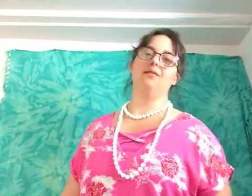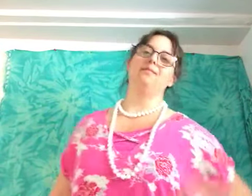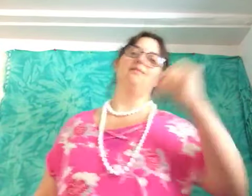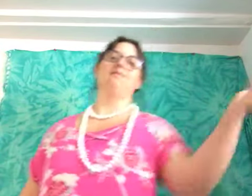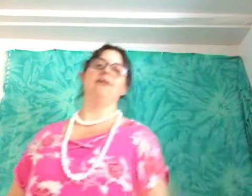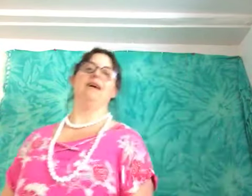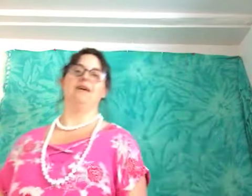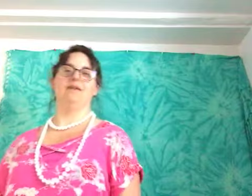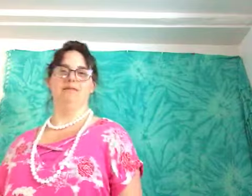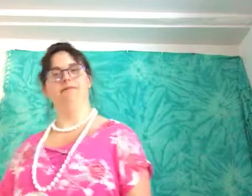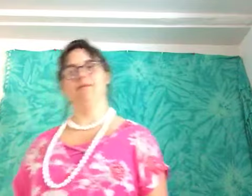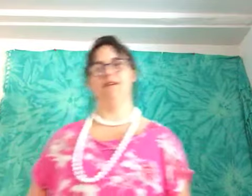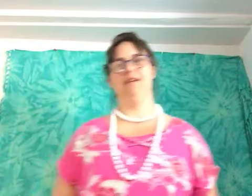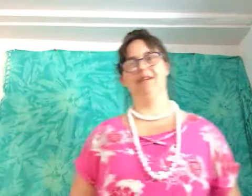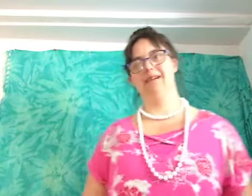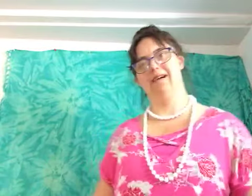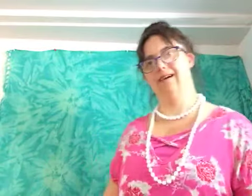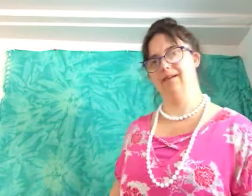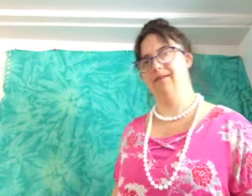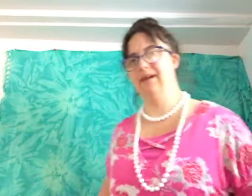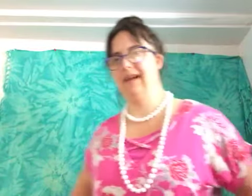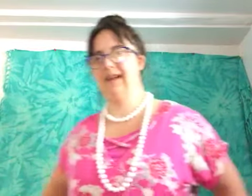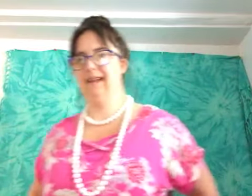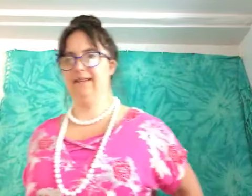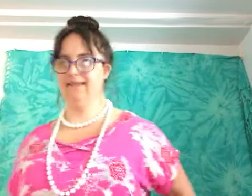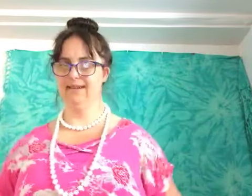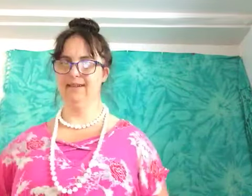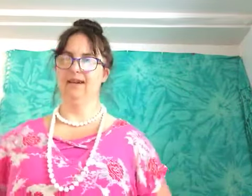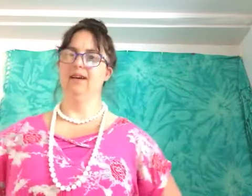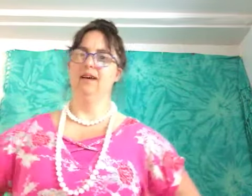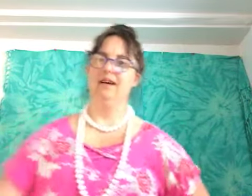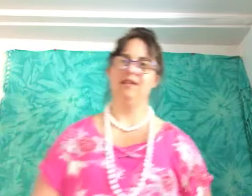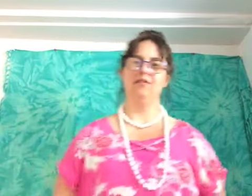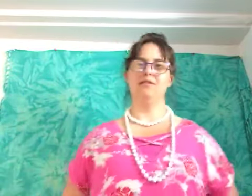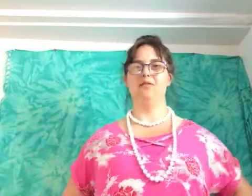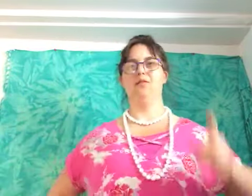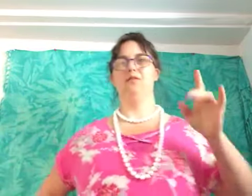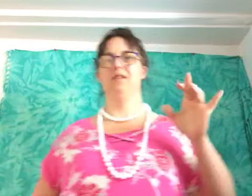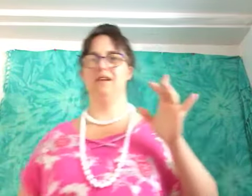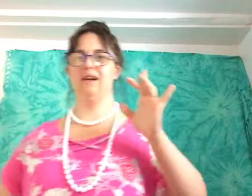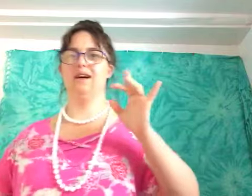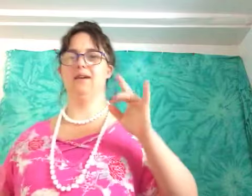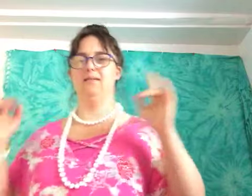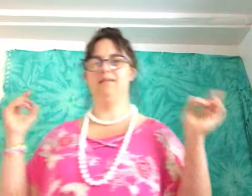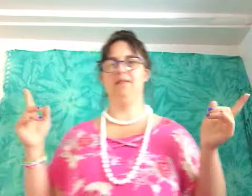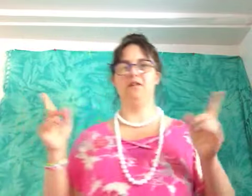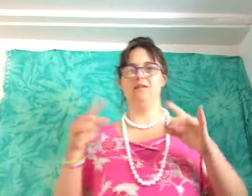um um and and also uh you could